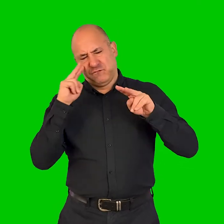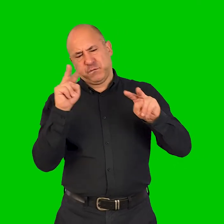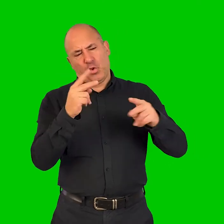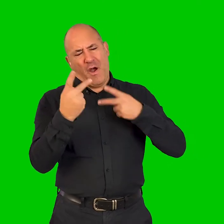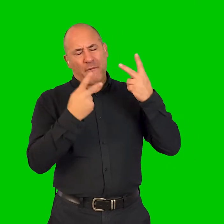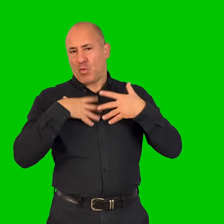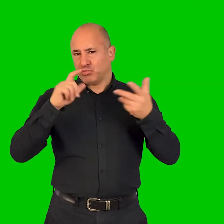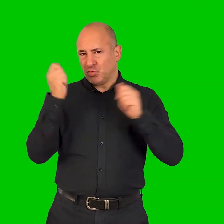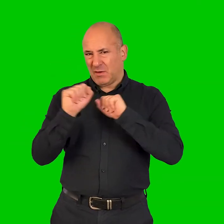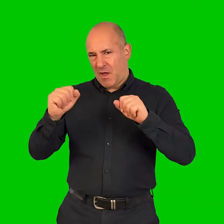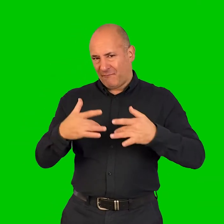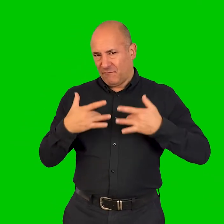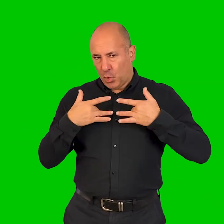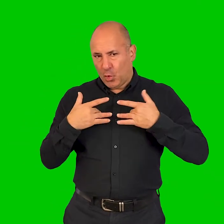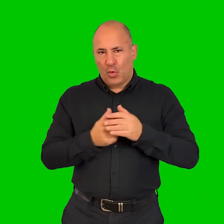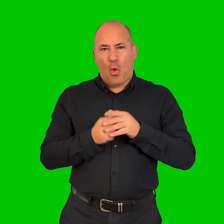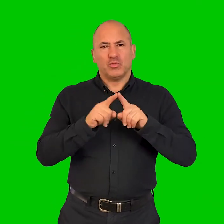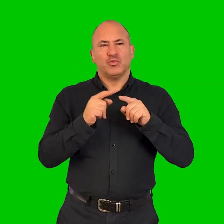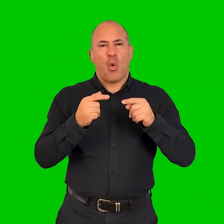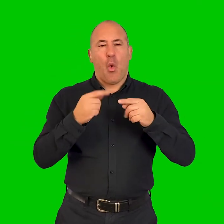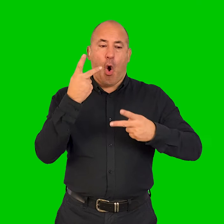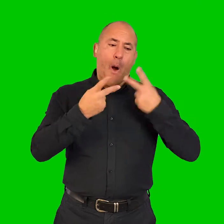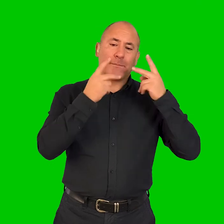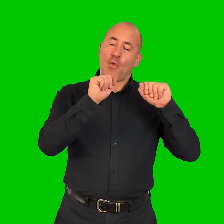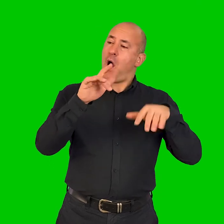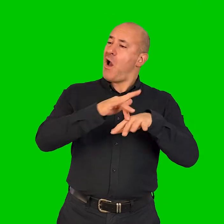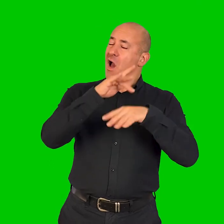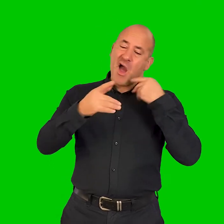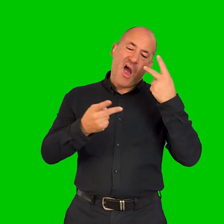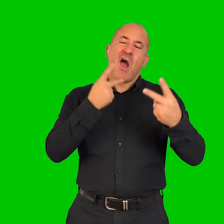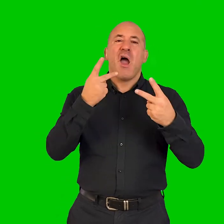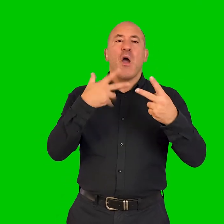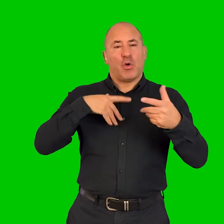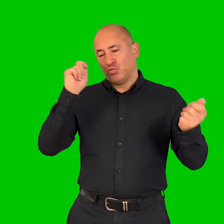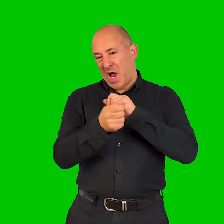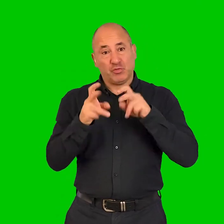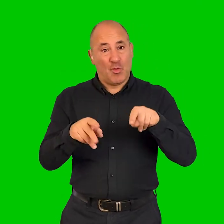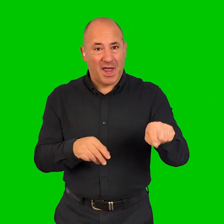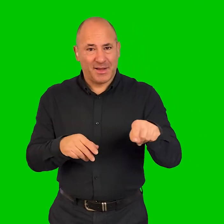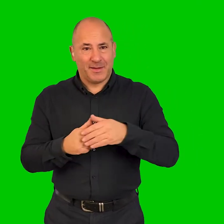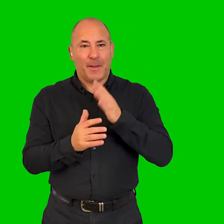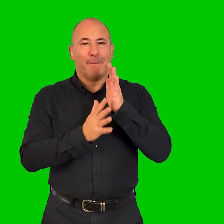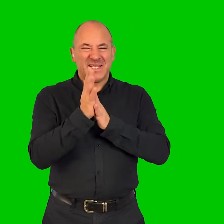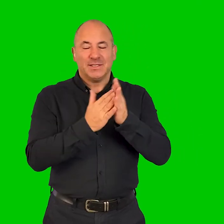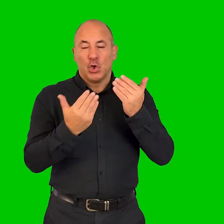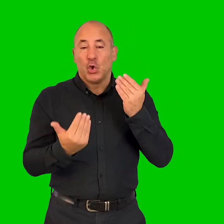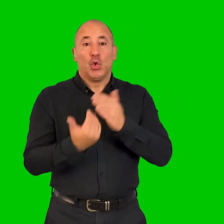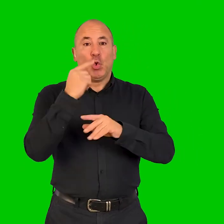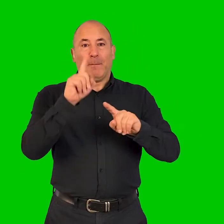is, and changing the way people see opera, and changing the way opera is also performed, and so that new audiences